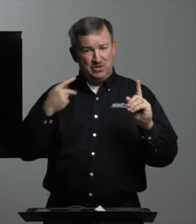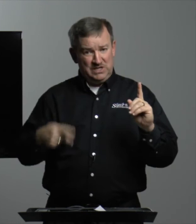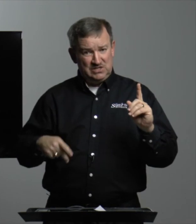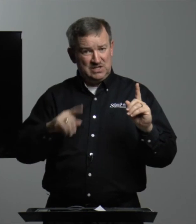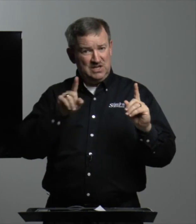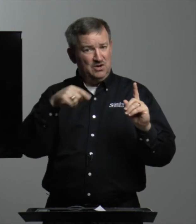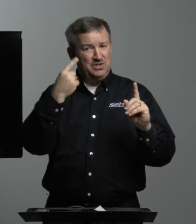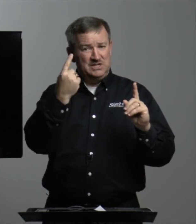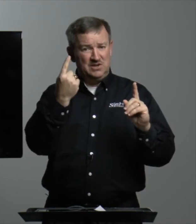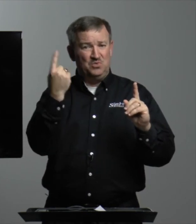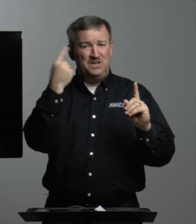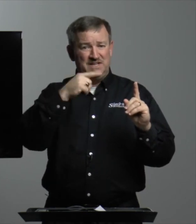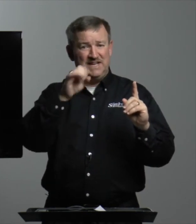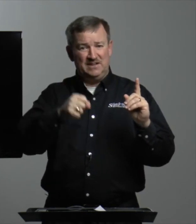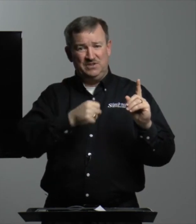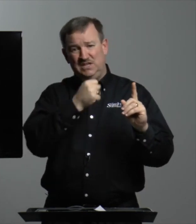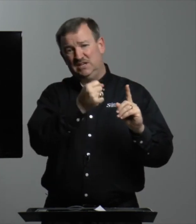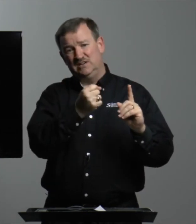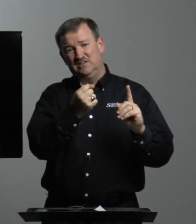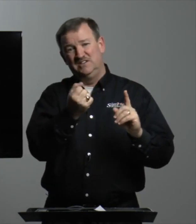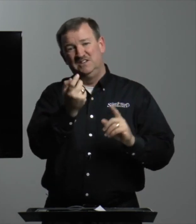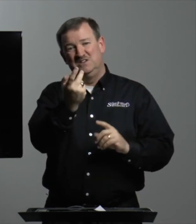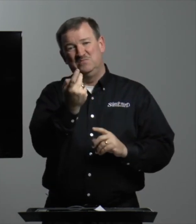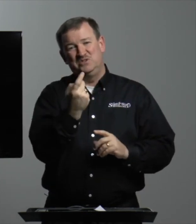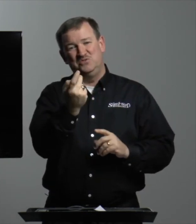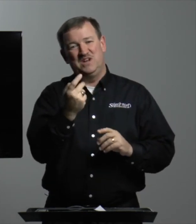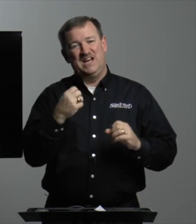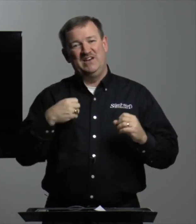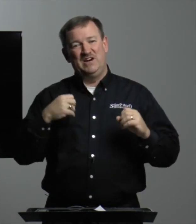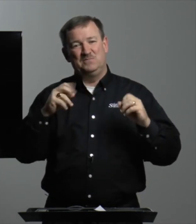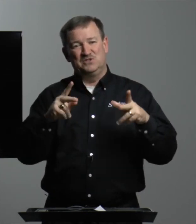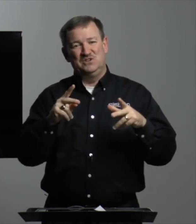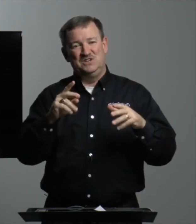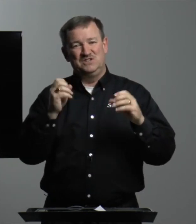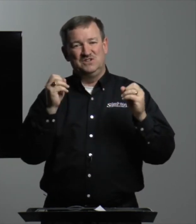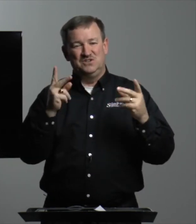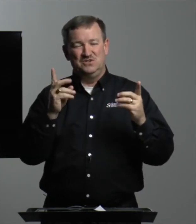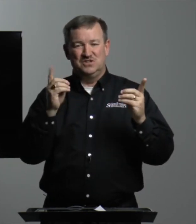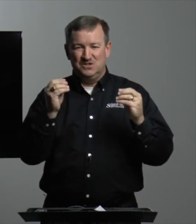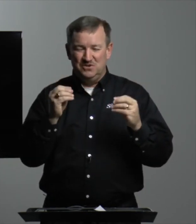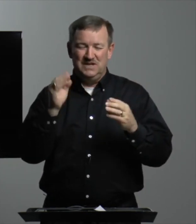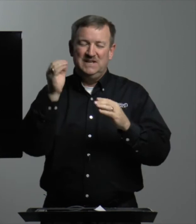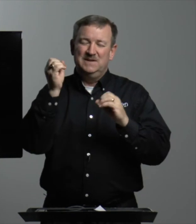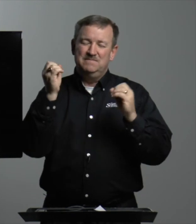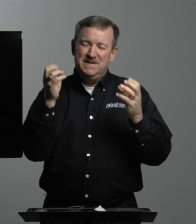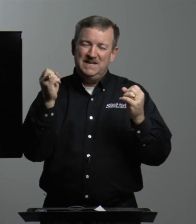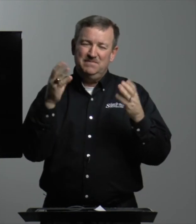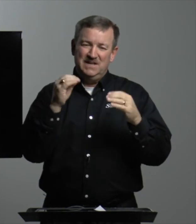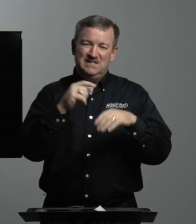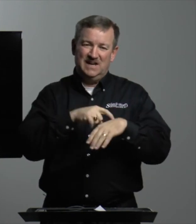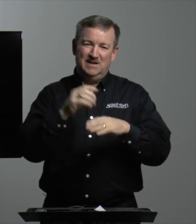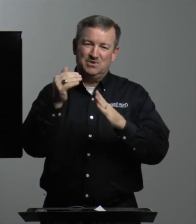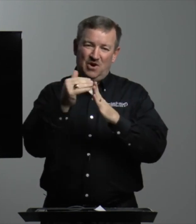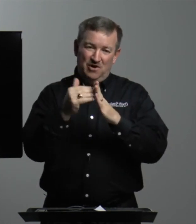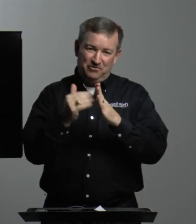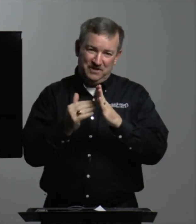priest, he only did it one day of the year. But you and I have opportunity to do it many, many times, often,